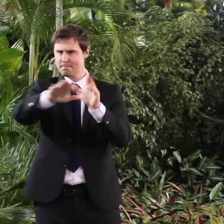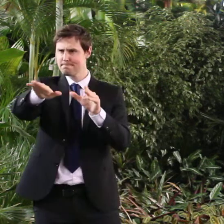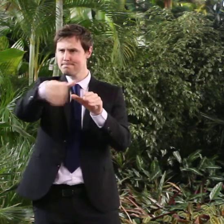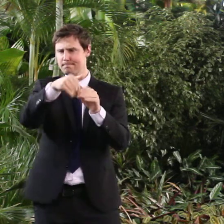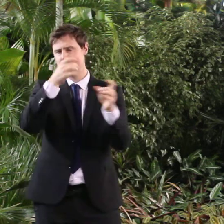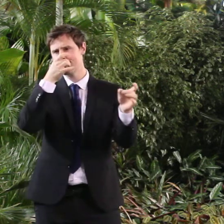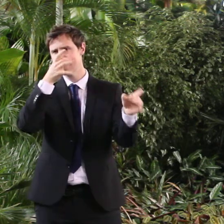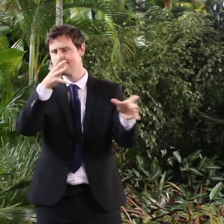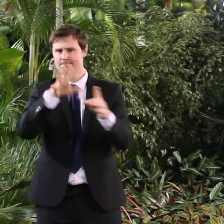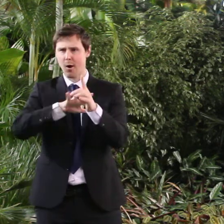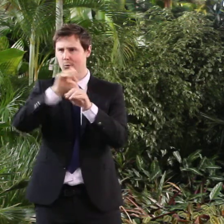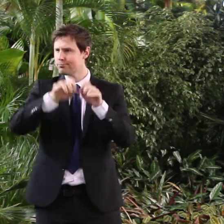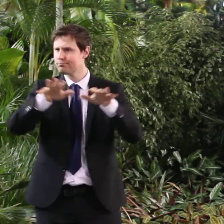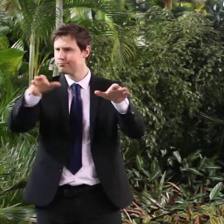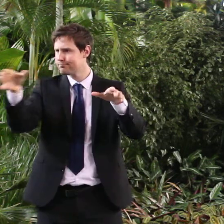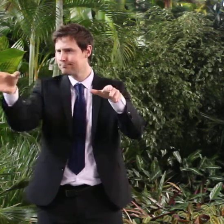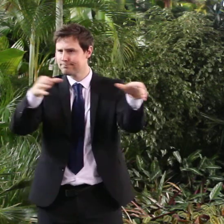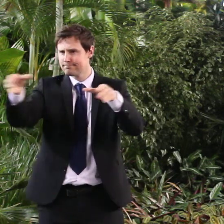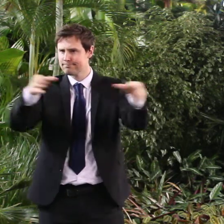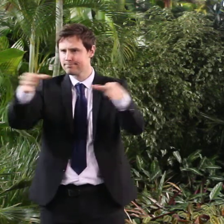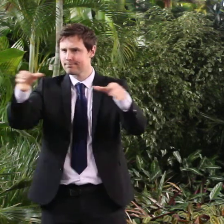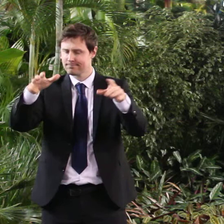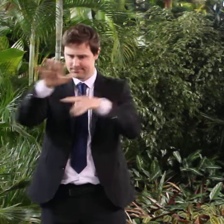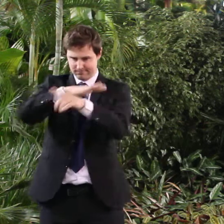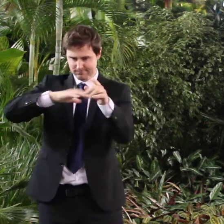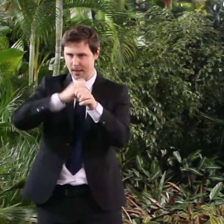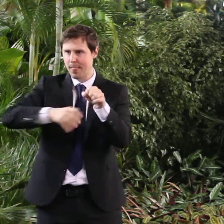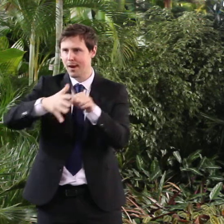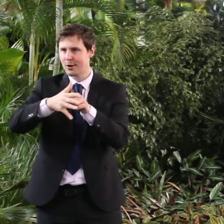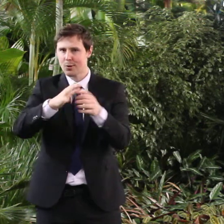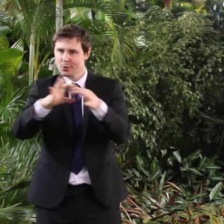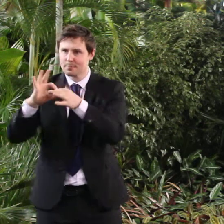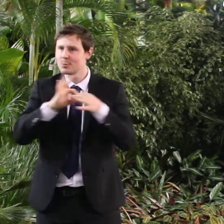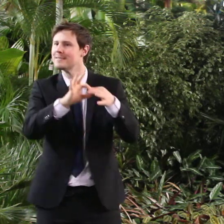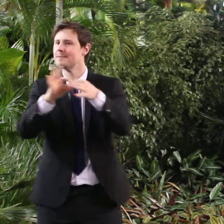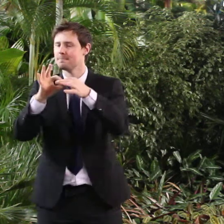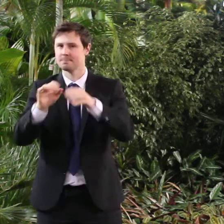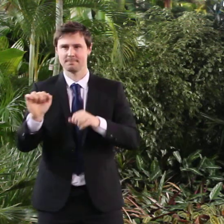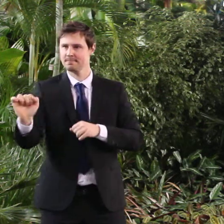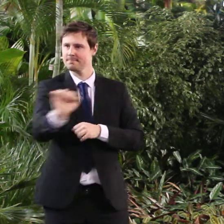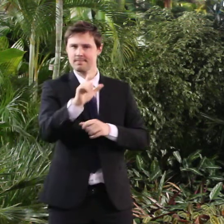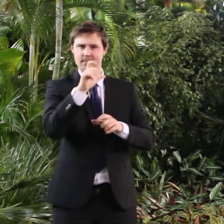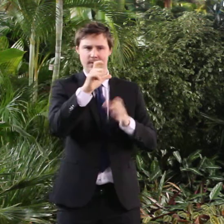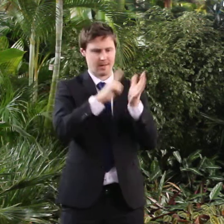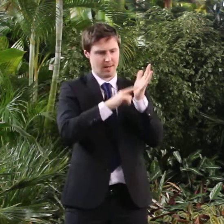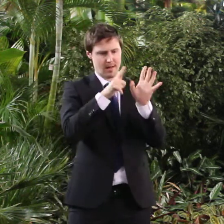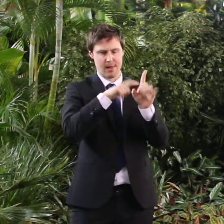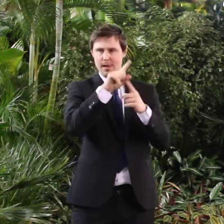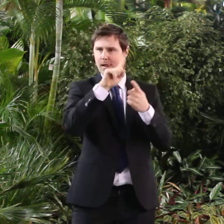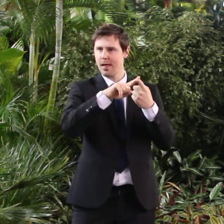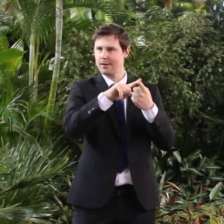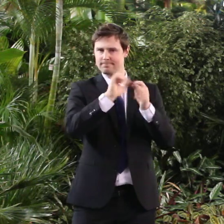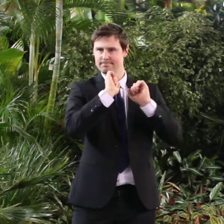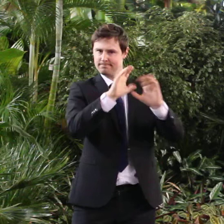happened without volunteers. The Clydesider volunteers that played their role in the delivery of the sports